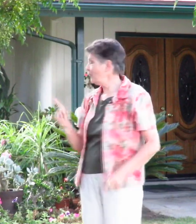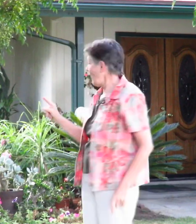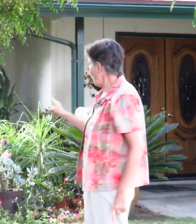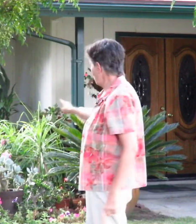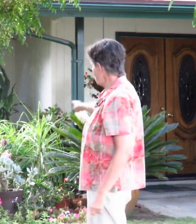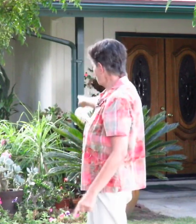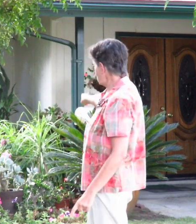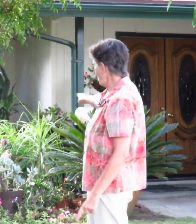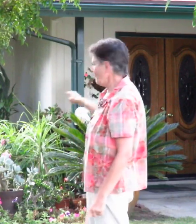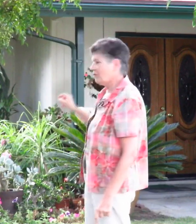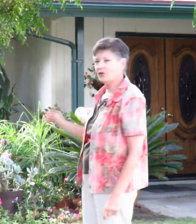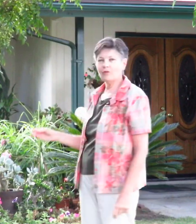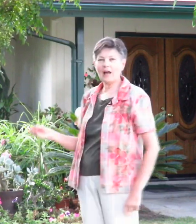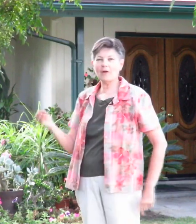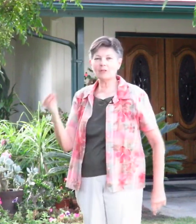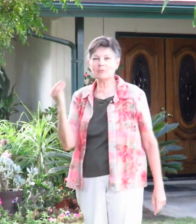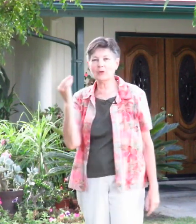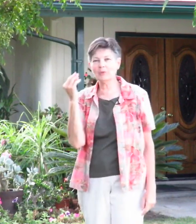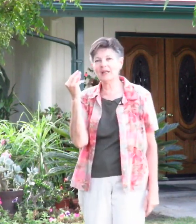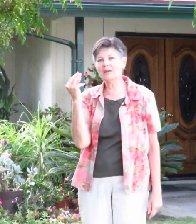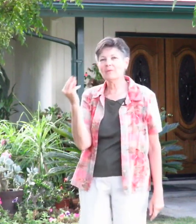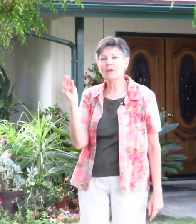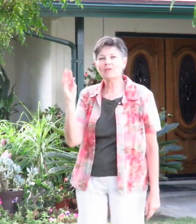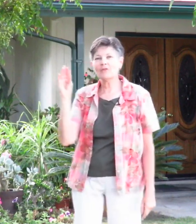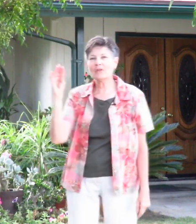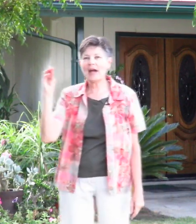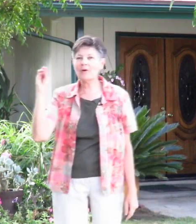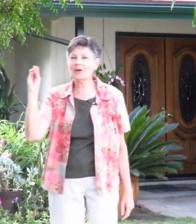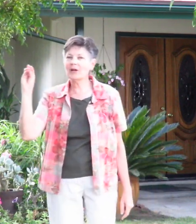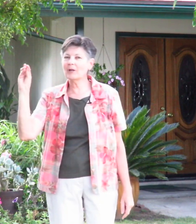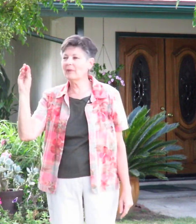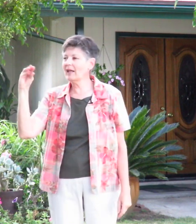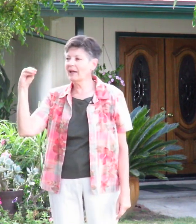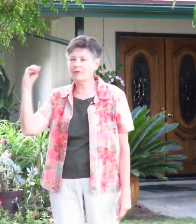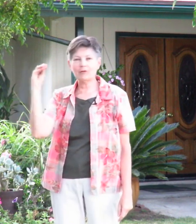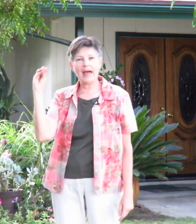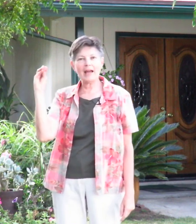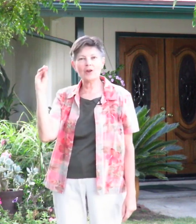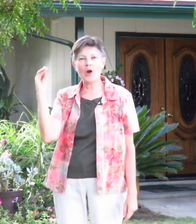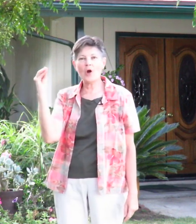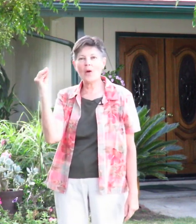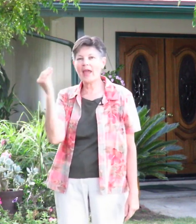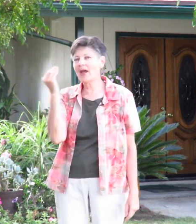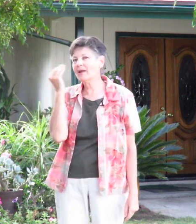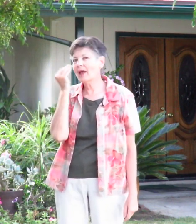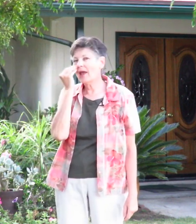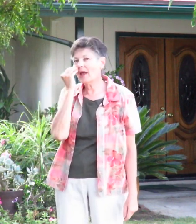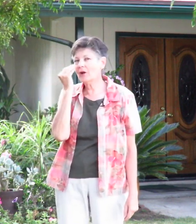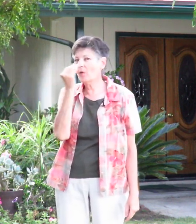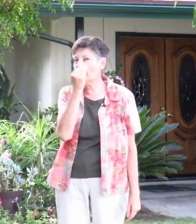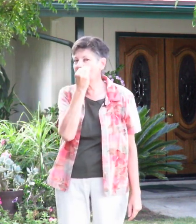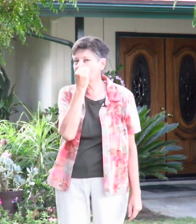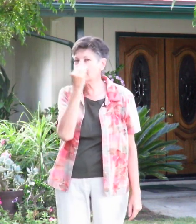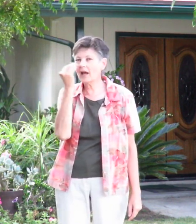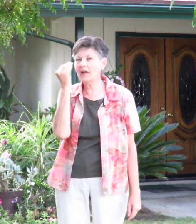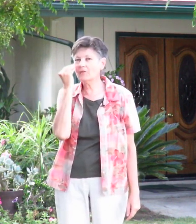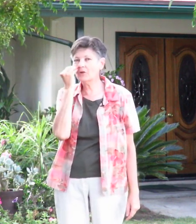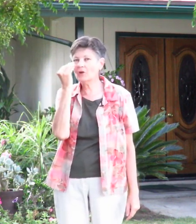flowers, we still have a few flowers blooming. For flower, you're going to make like a flattened O hand and go on either side of your